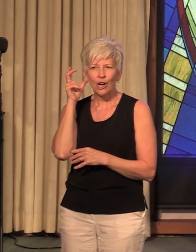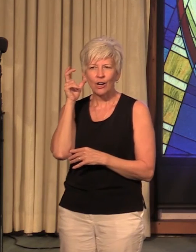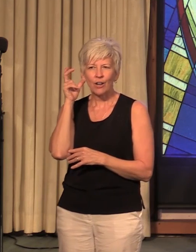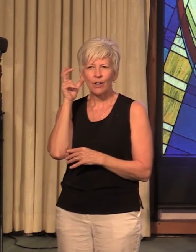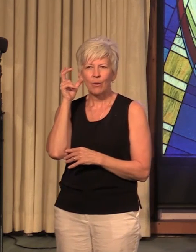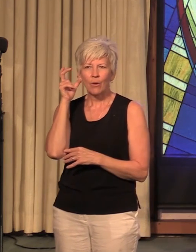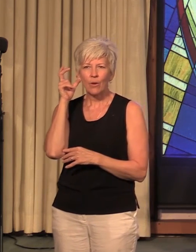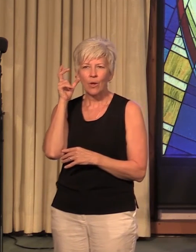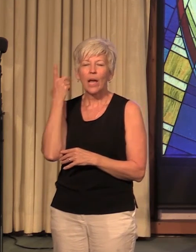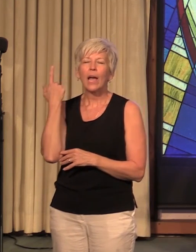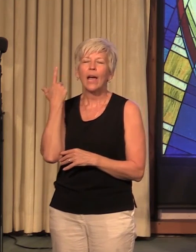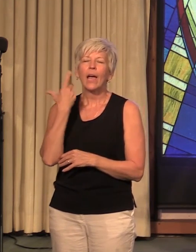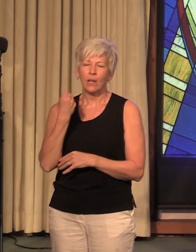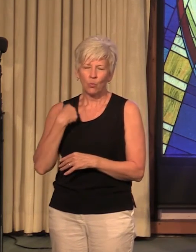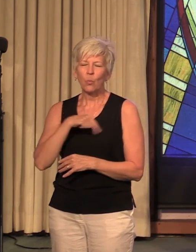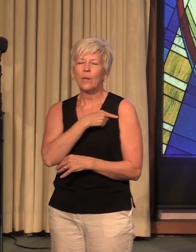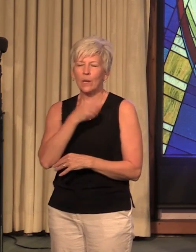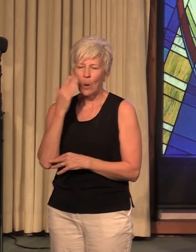and we know